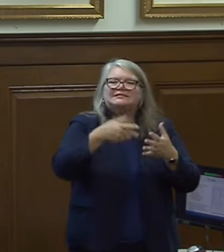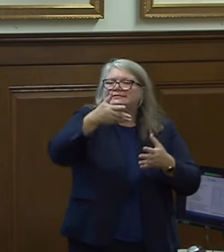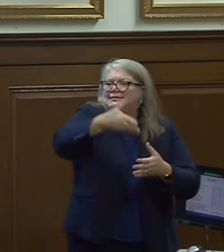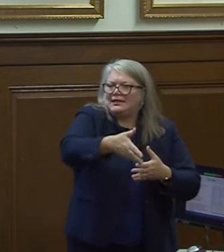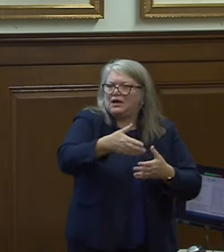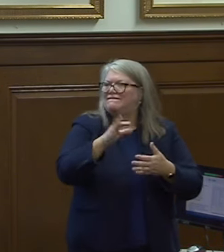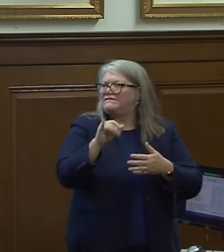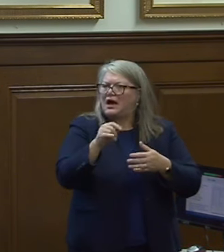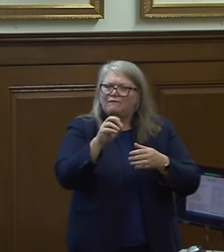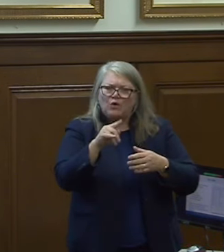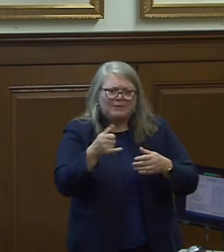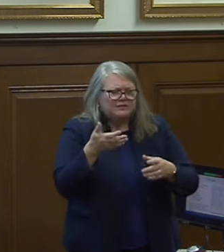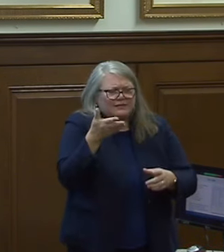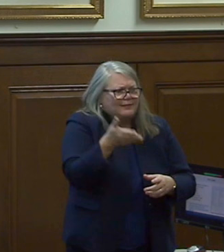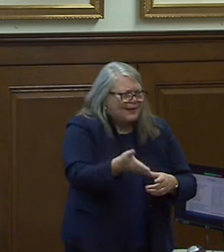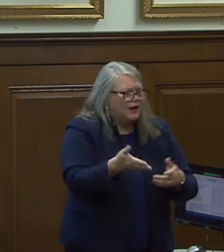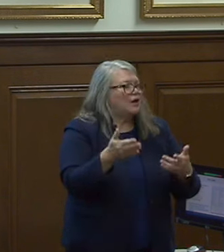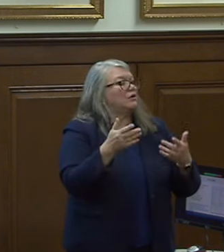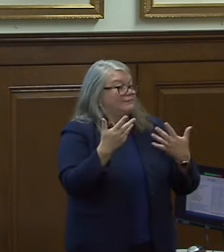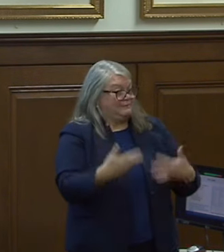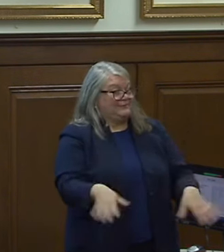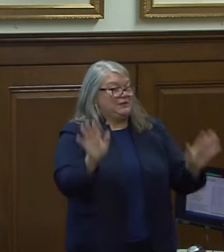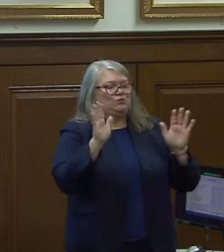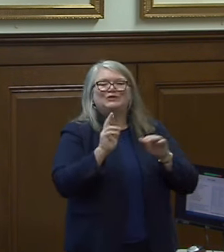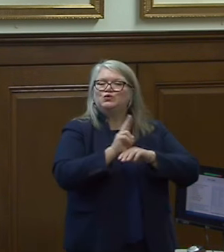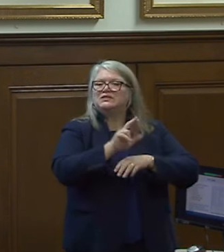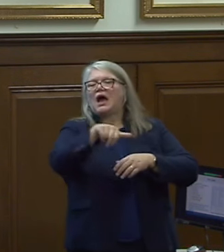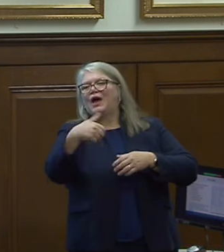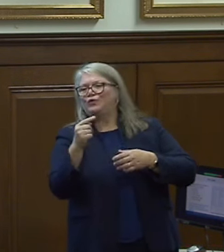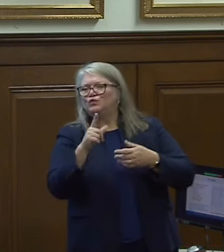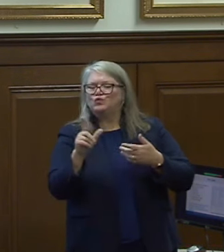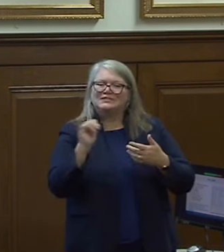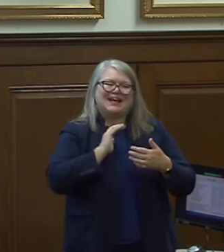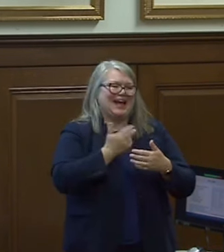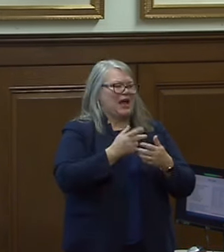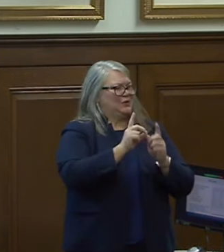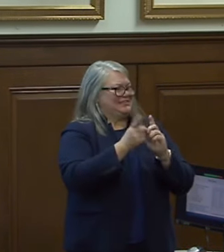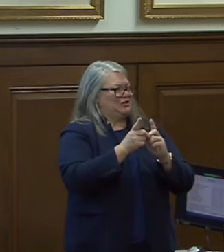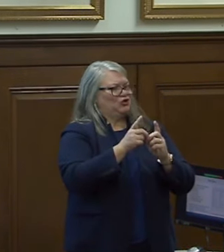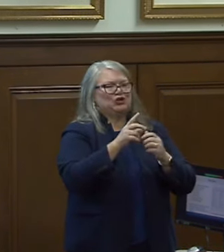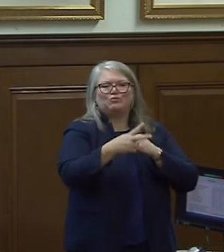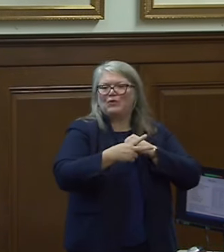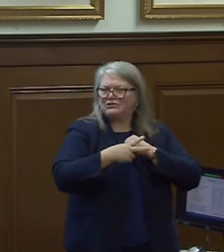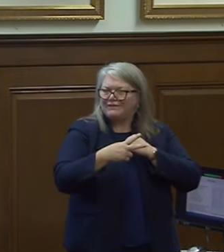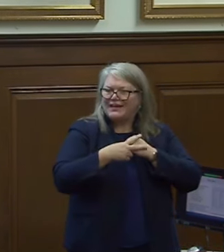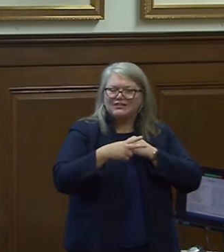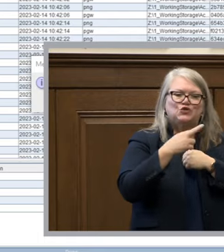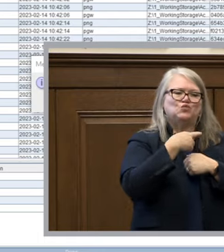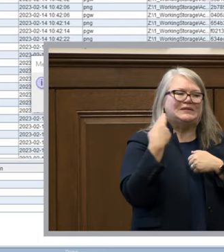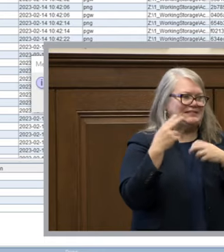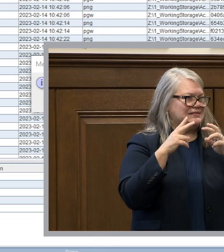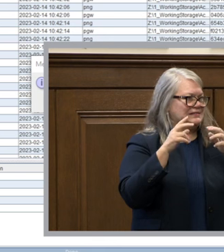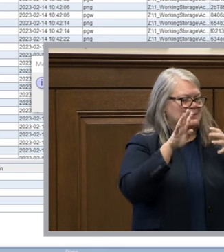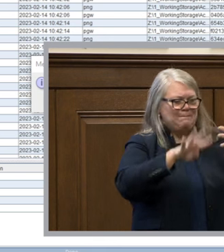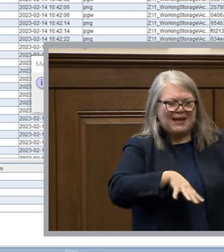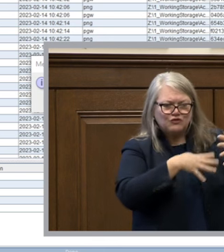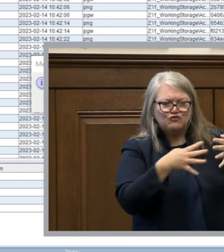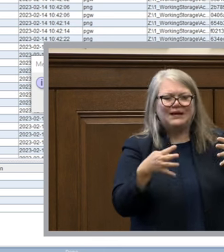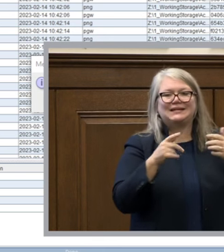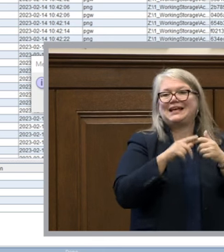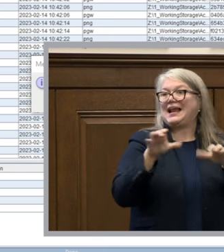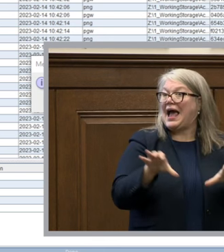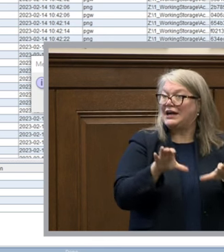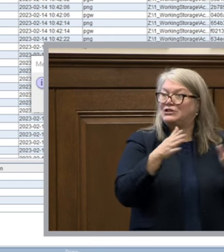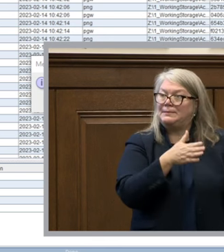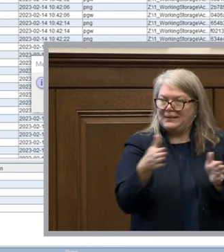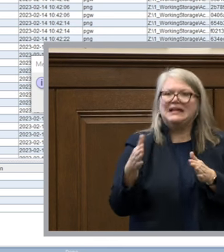formats that we have and then we can use tools like our digital preservation risk matrix and action